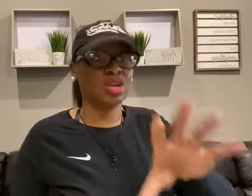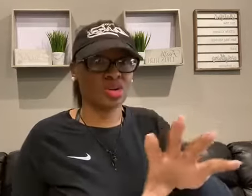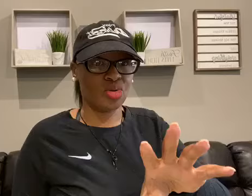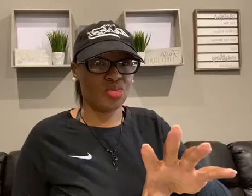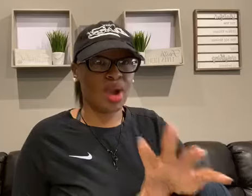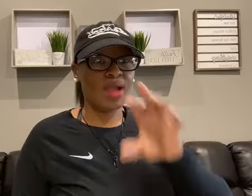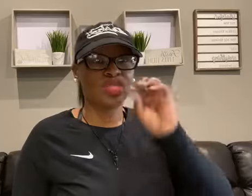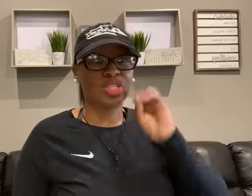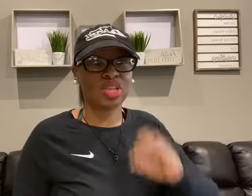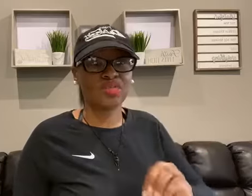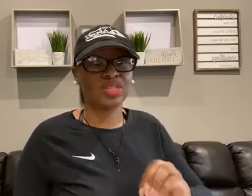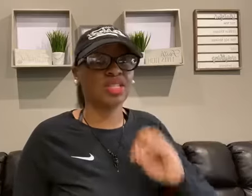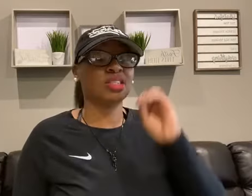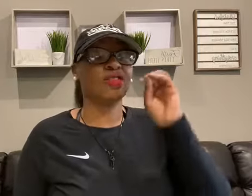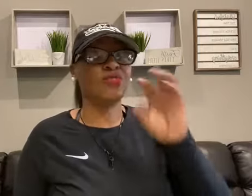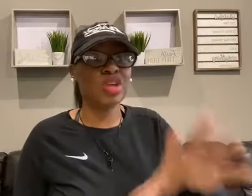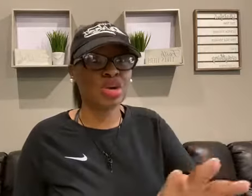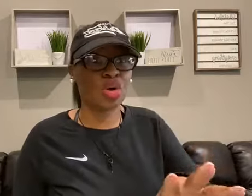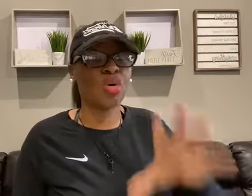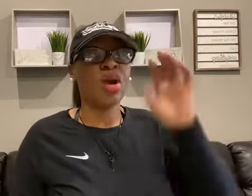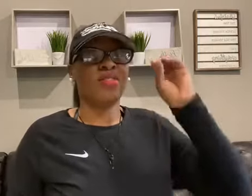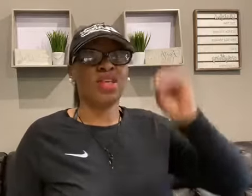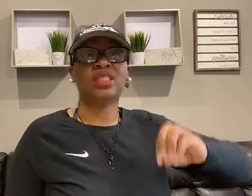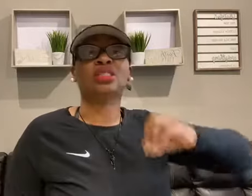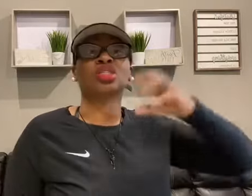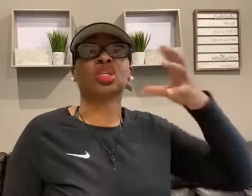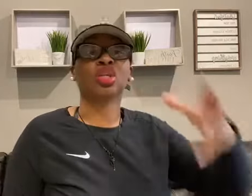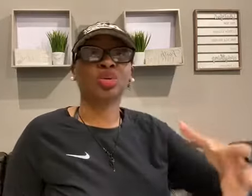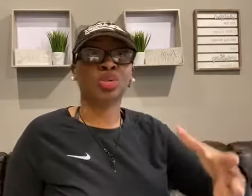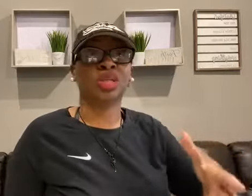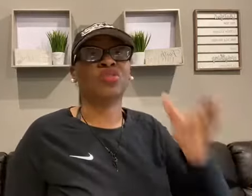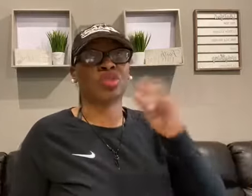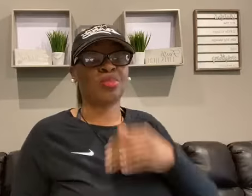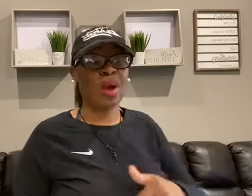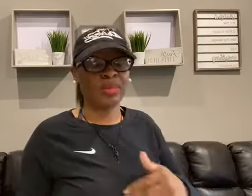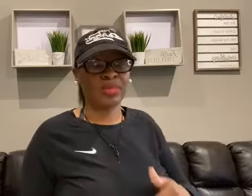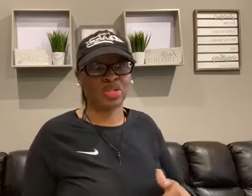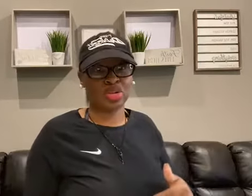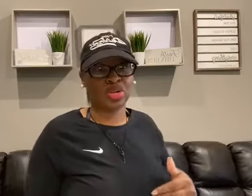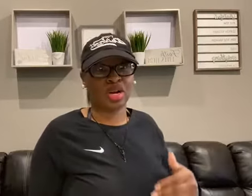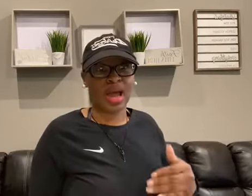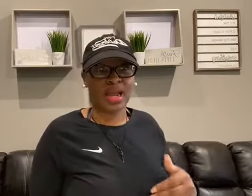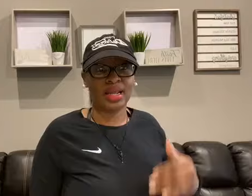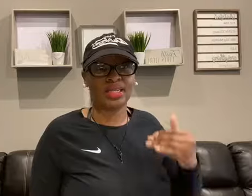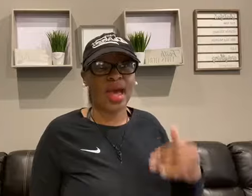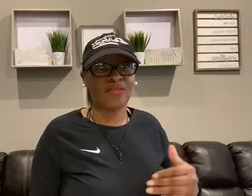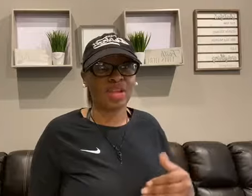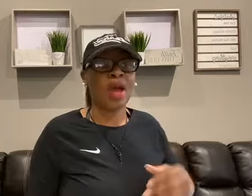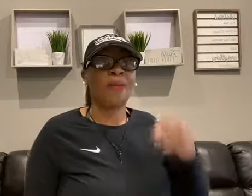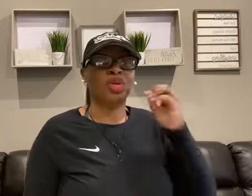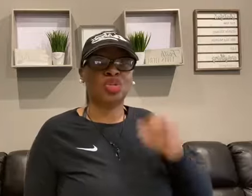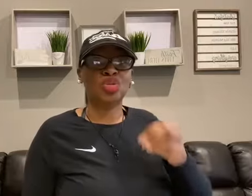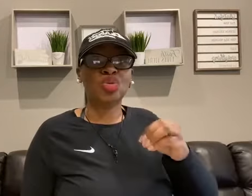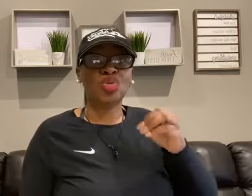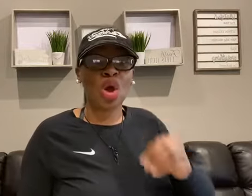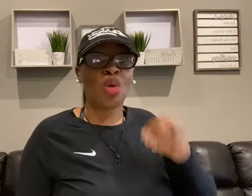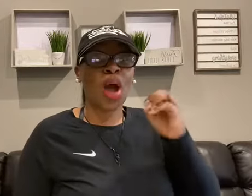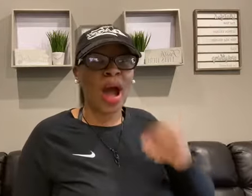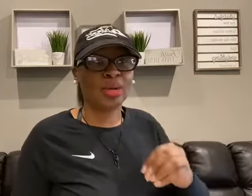vehicle, right? The service is the vehicle. It's the solution for the problem that your client is having, but do you know how